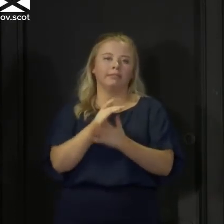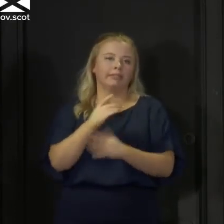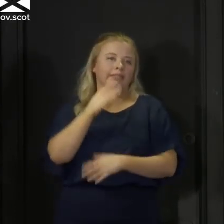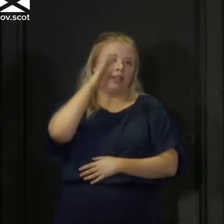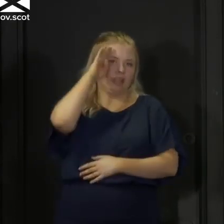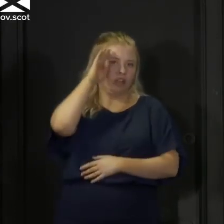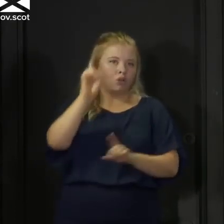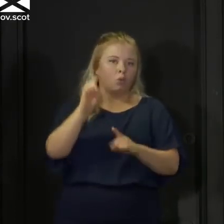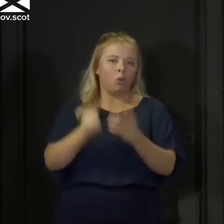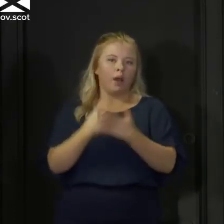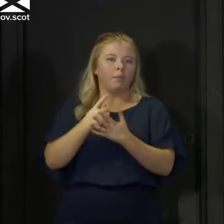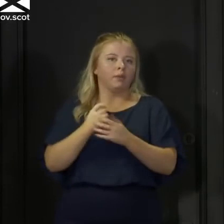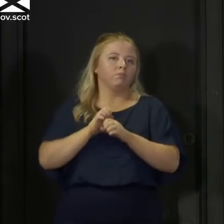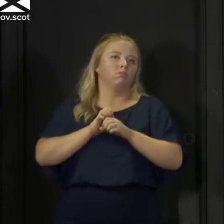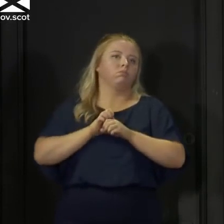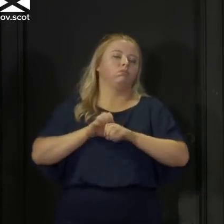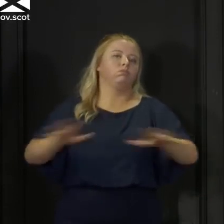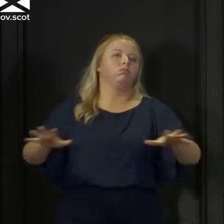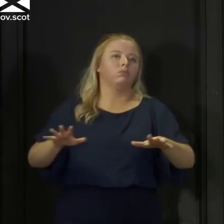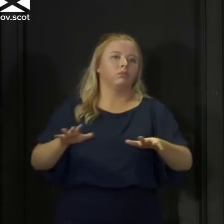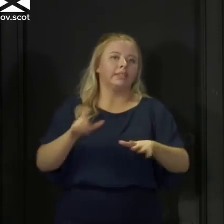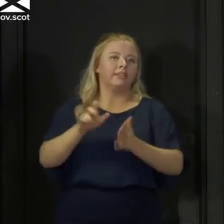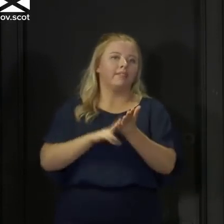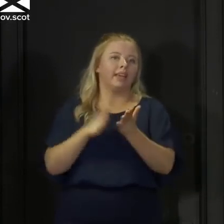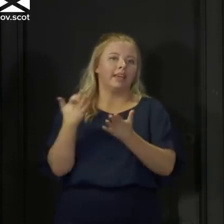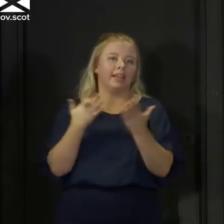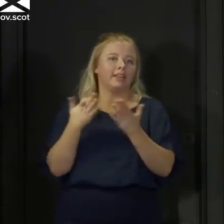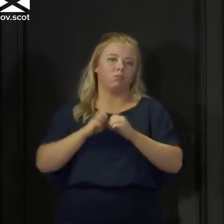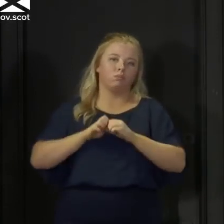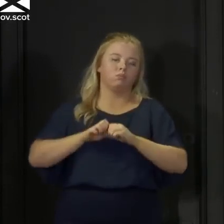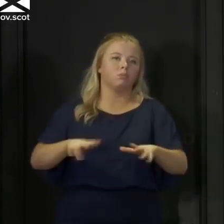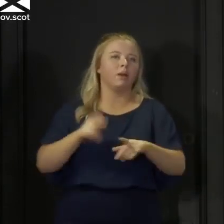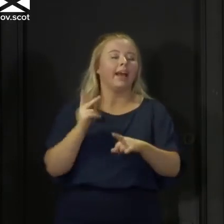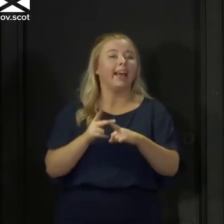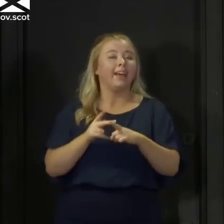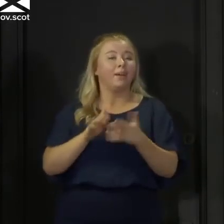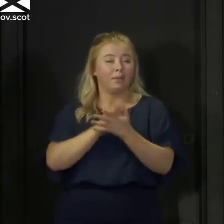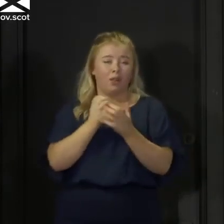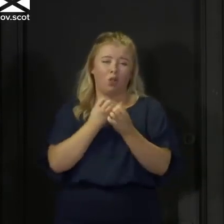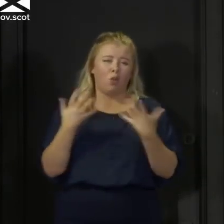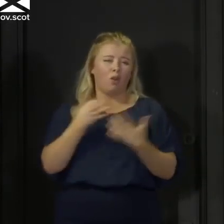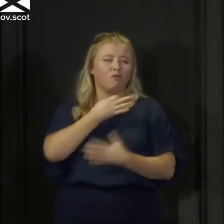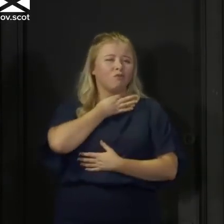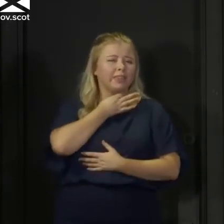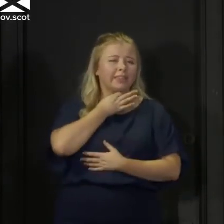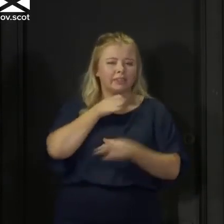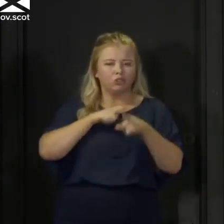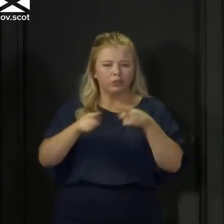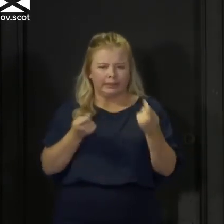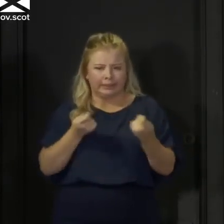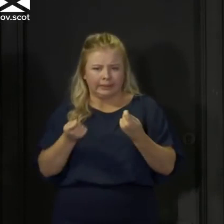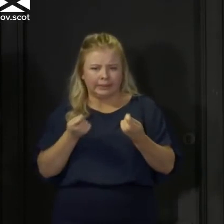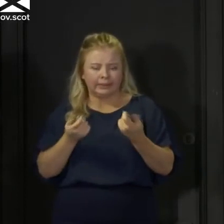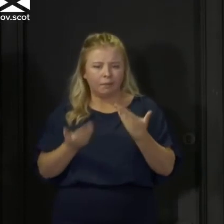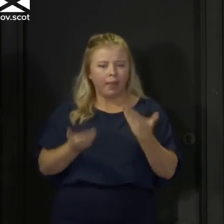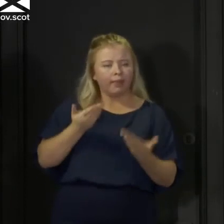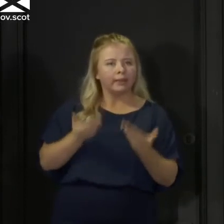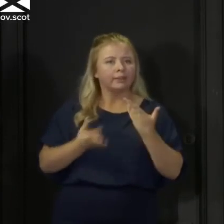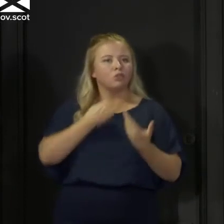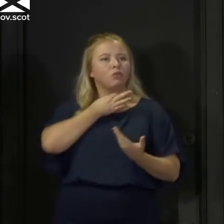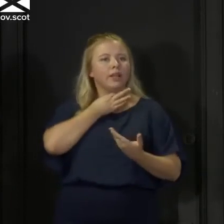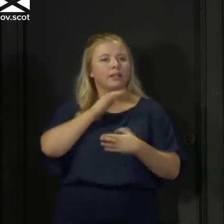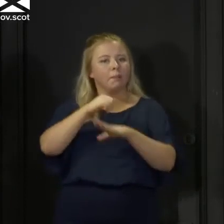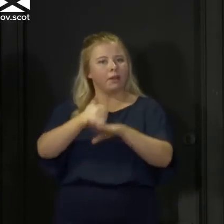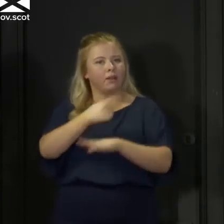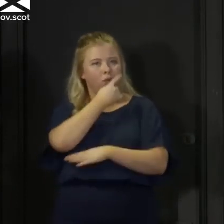this is a difficult balancing act, and there's a lot of judgment, and there will always be a degree of risk involved, but we have to manage that based on the best evidence